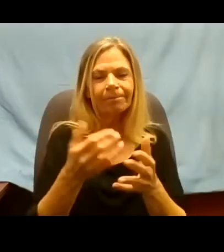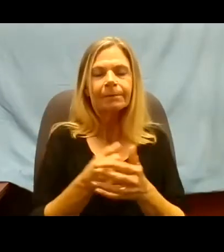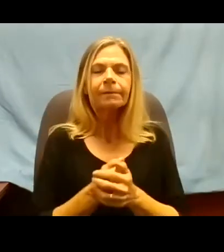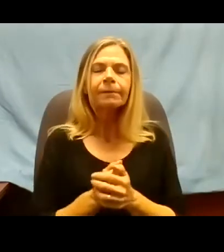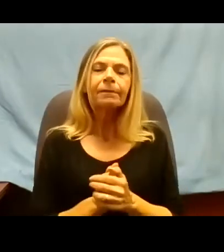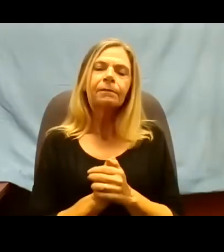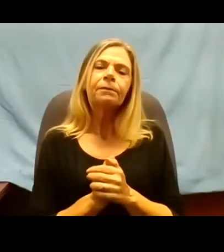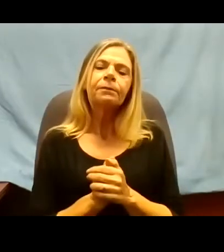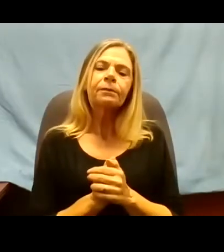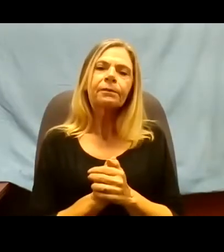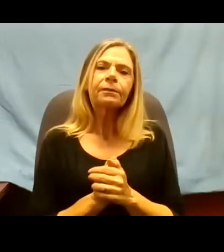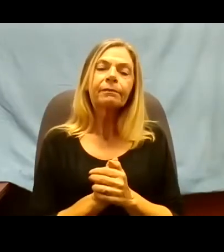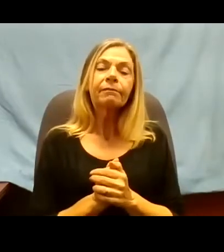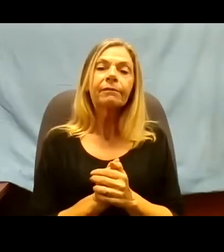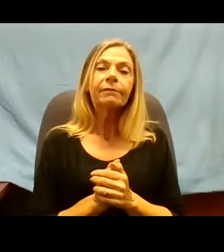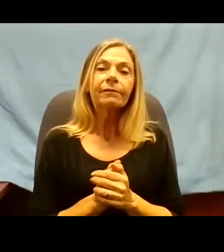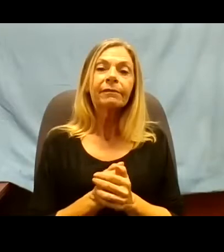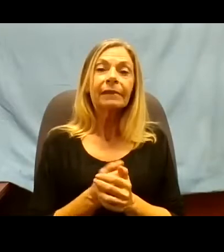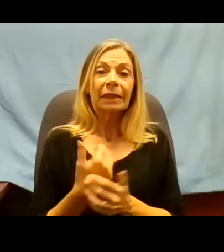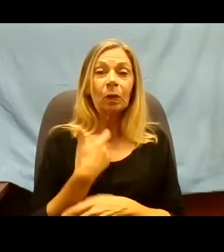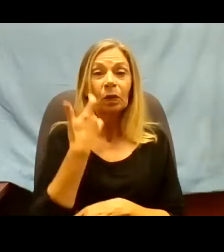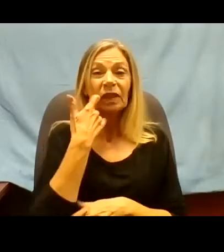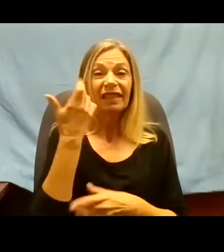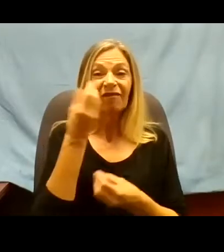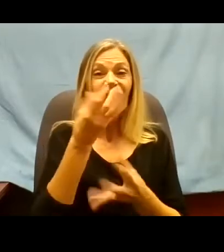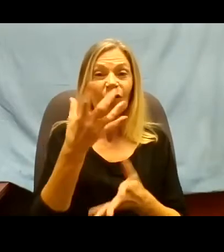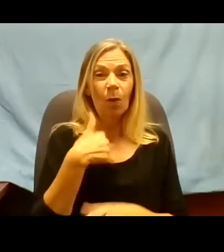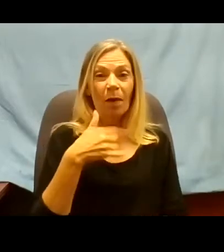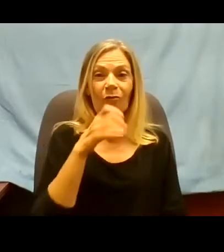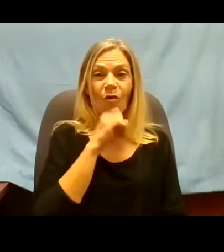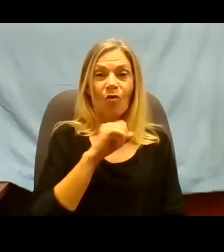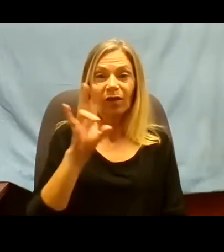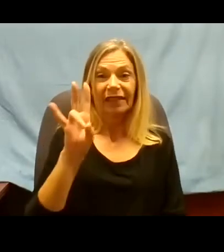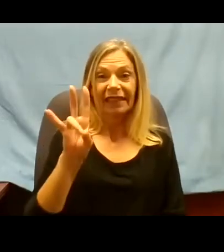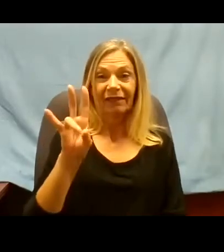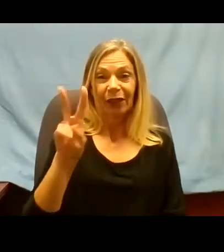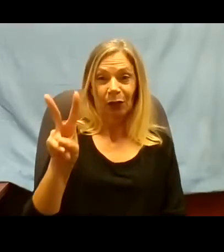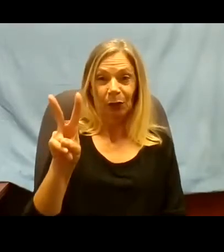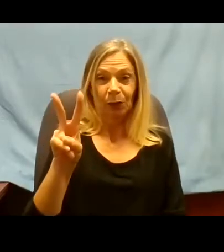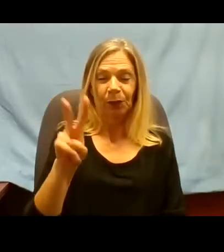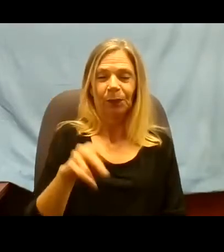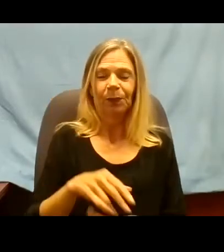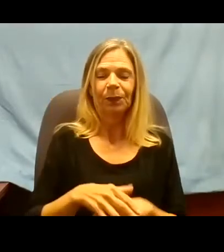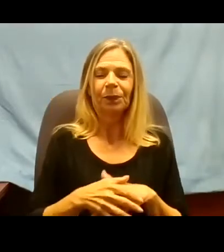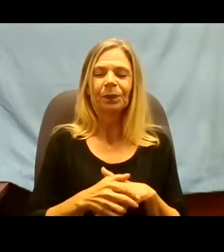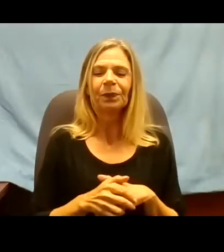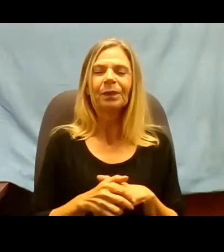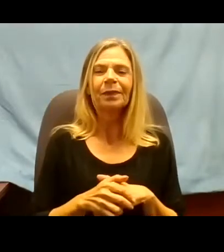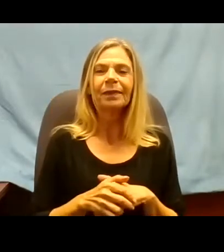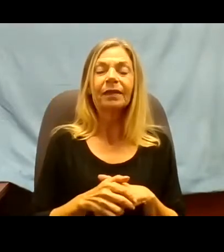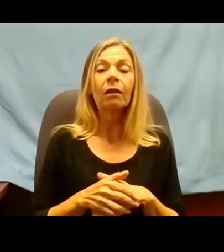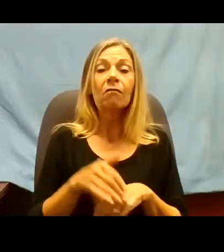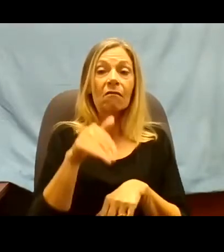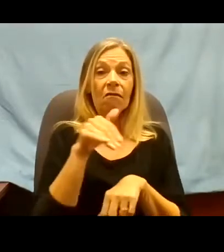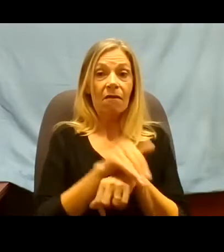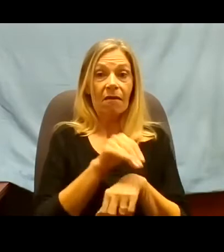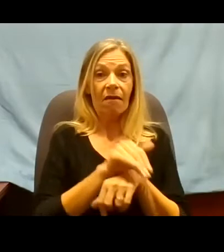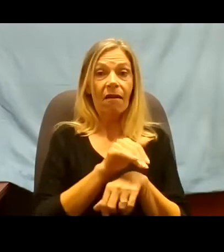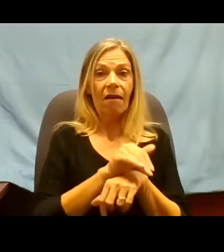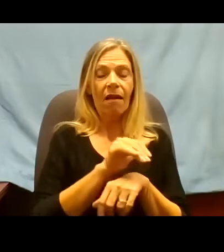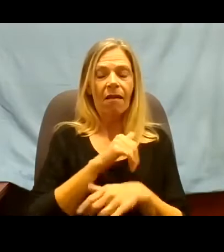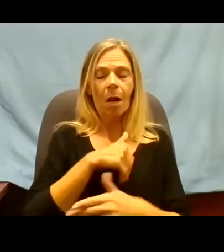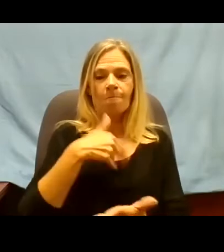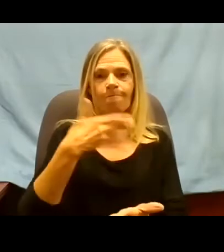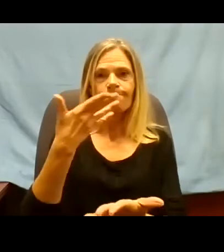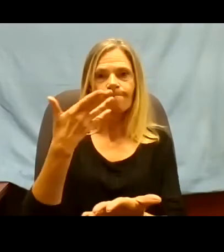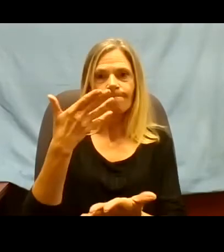I'm 72 years old, and when I go home tonight, I will be